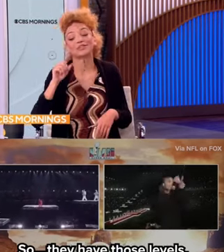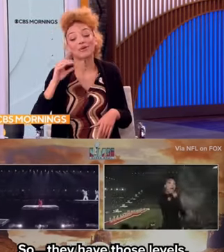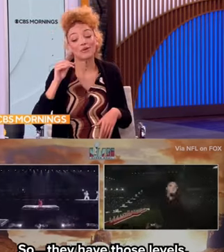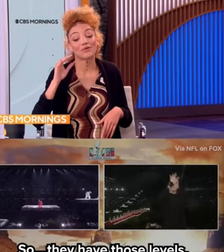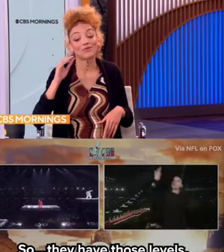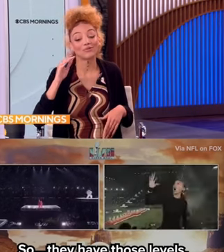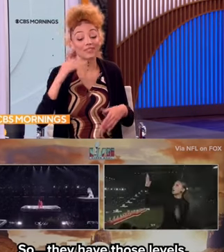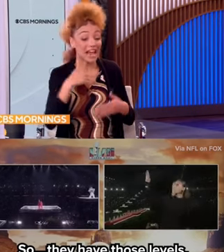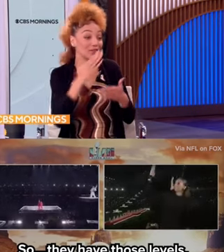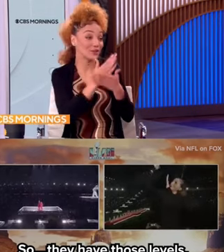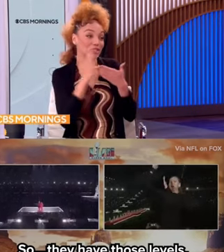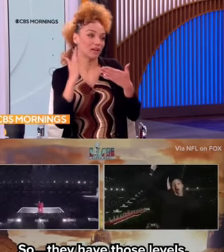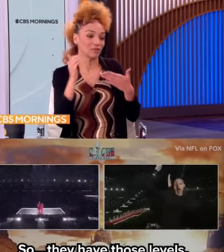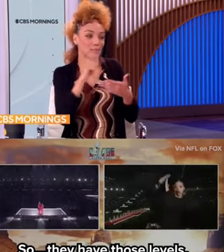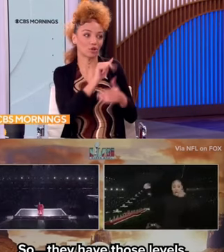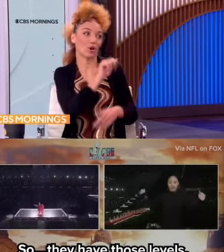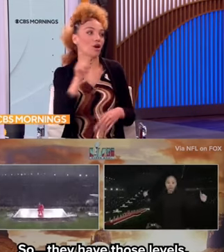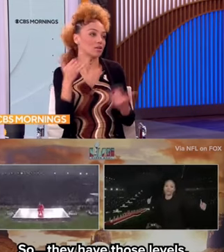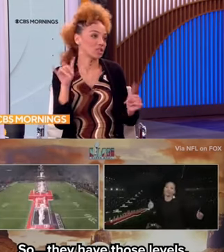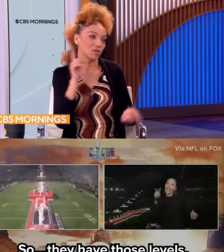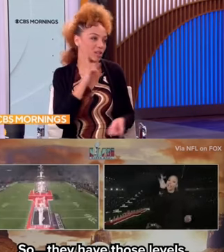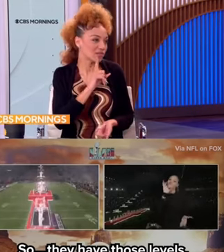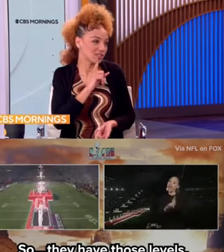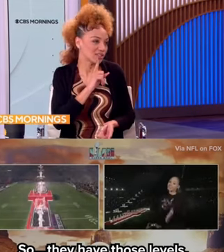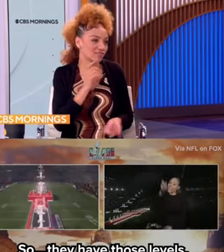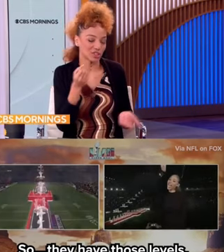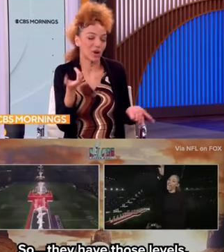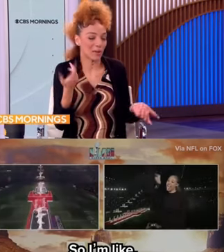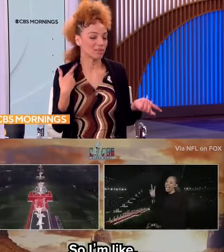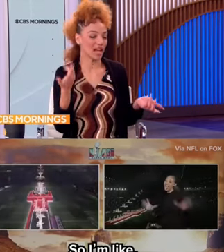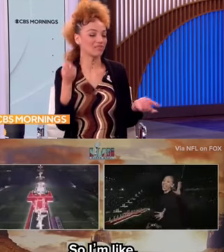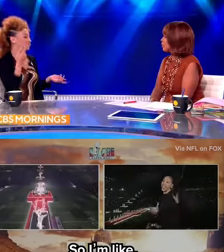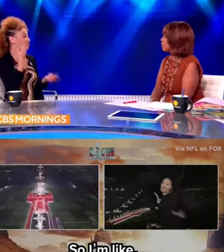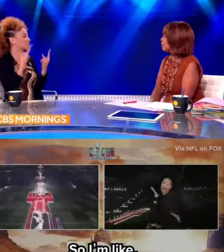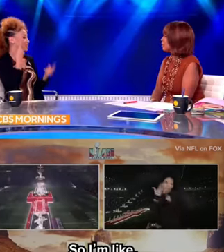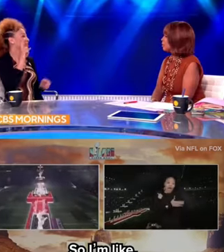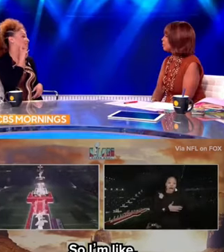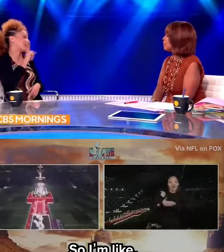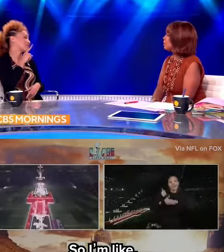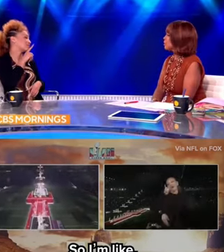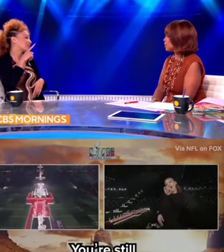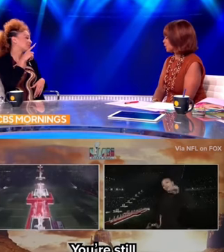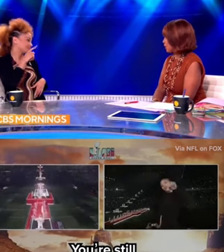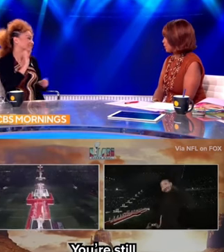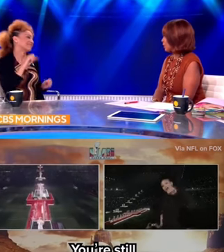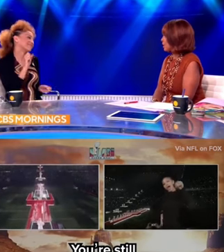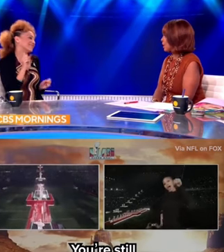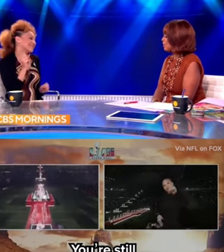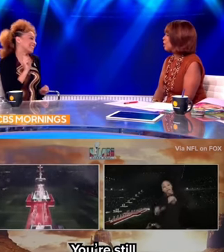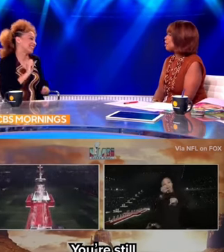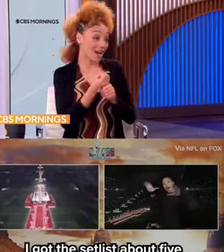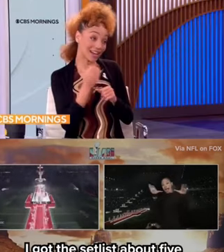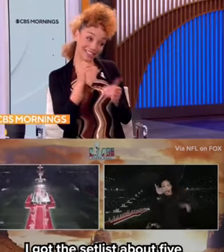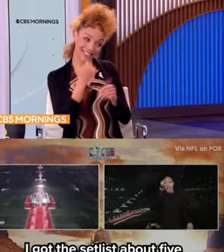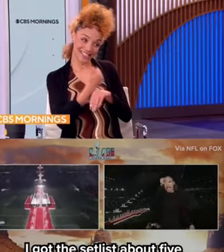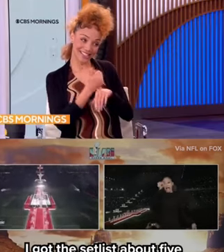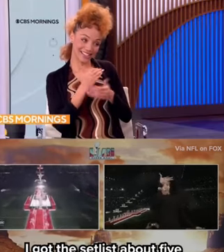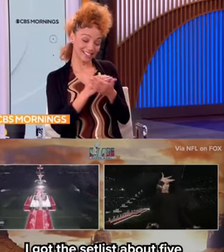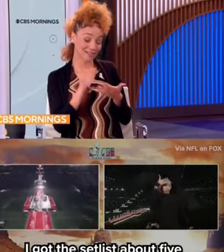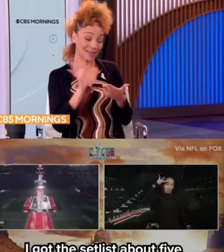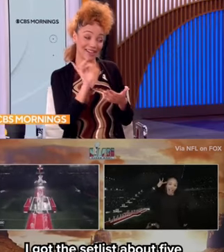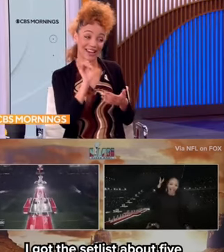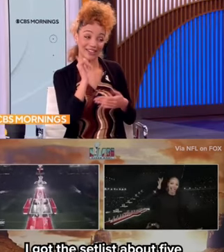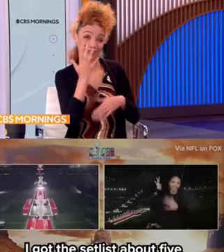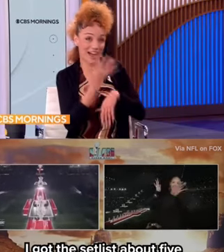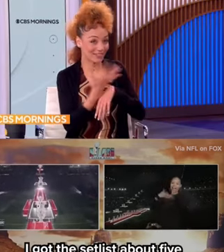deaf. So they have those levels, but they're all still deaf. So I'm, like, considered deaf. You're still considered deaf. I got the set